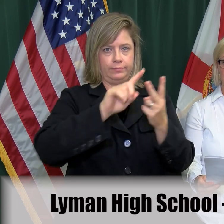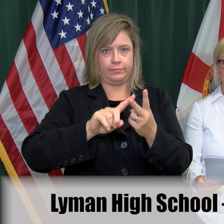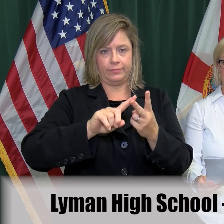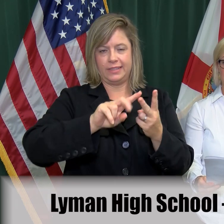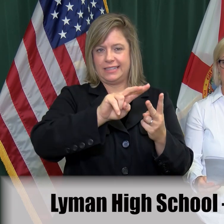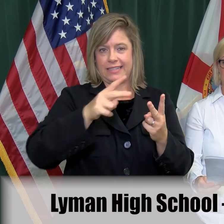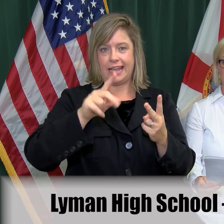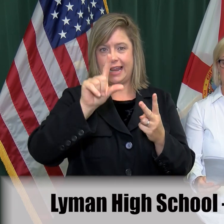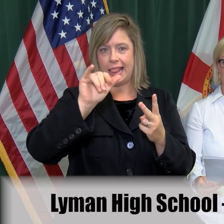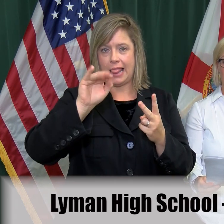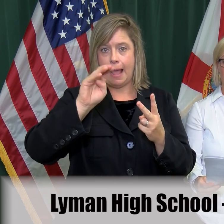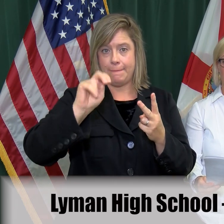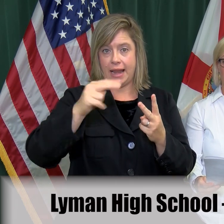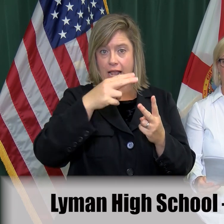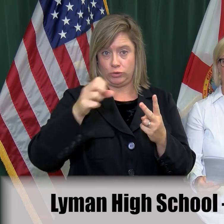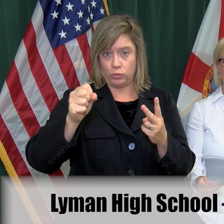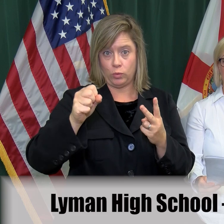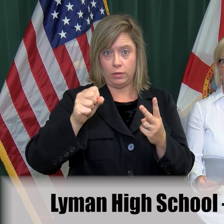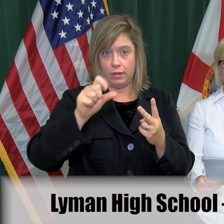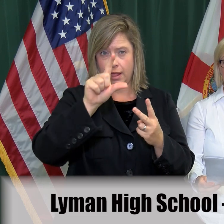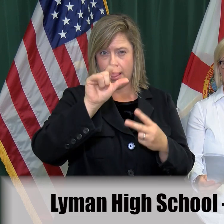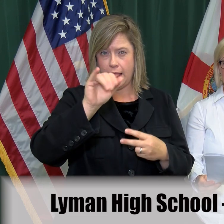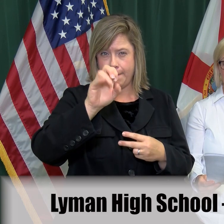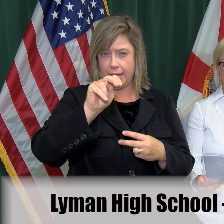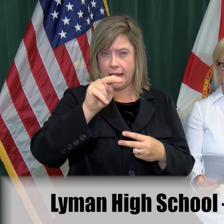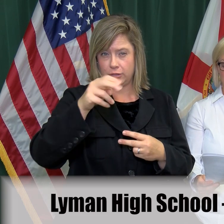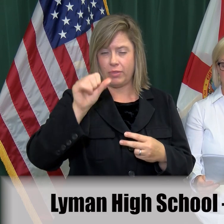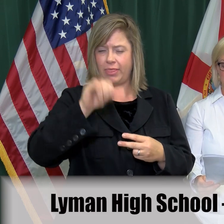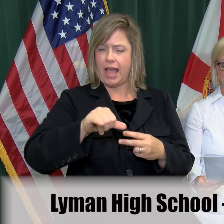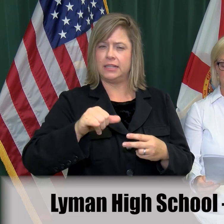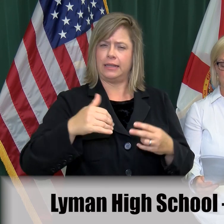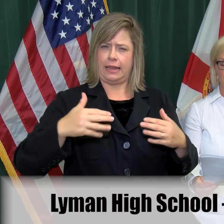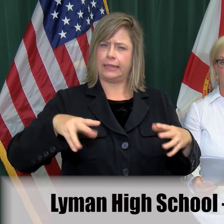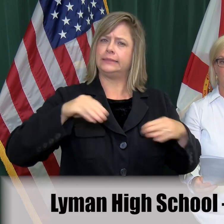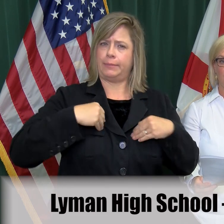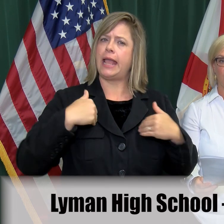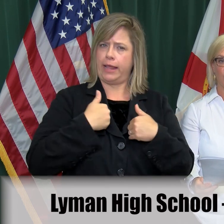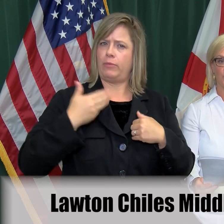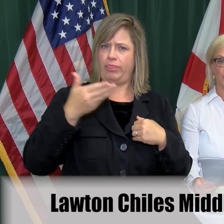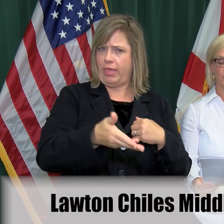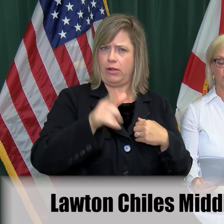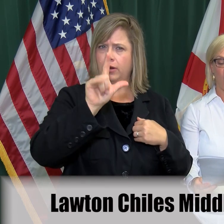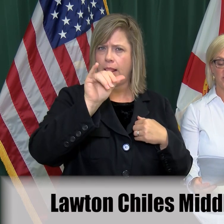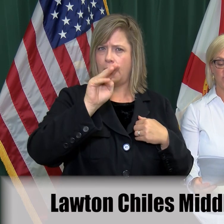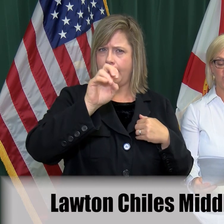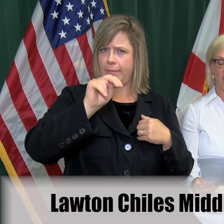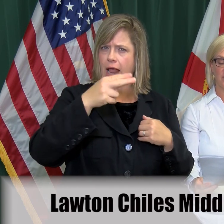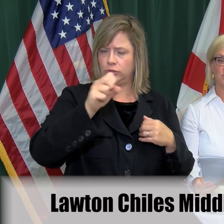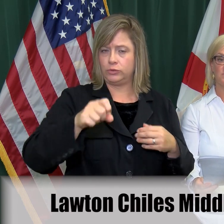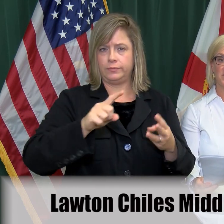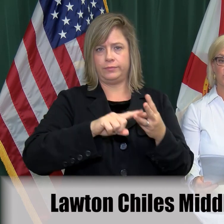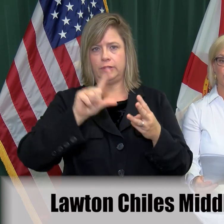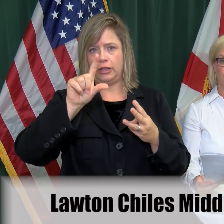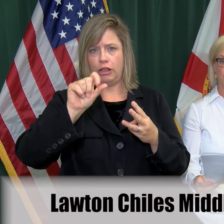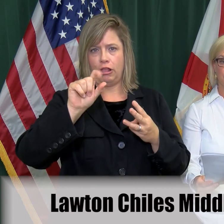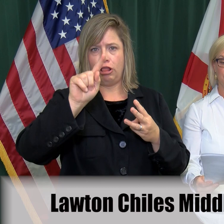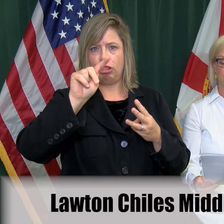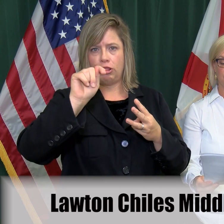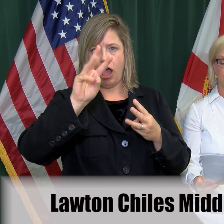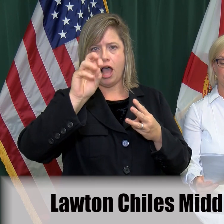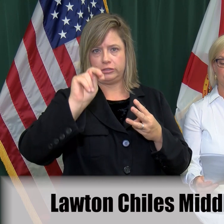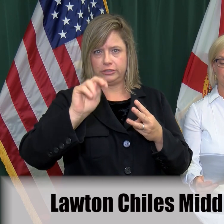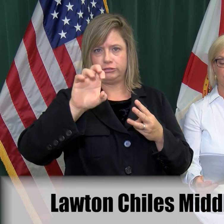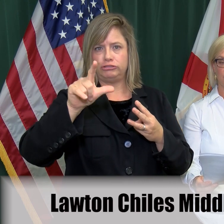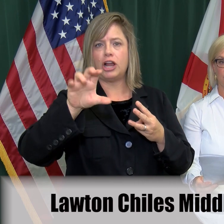High School, which is a pet friendly shelter, Lawton Childs Middle School,